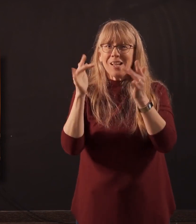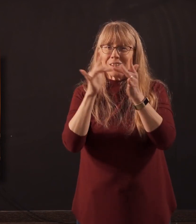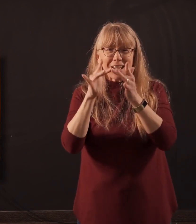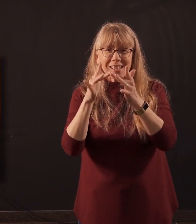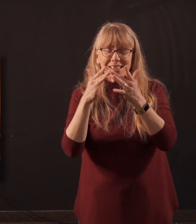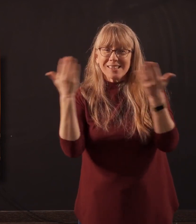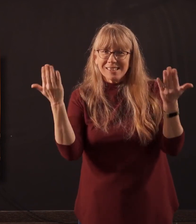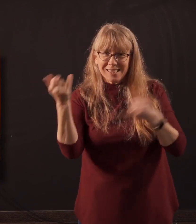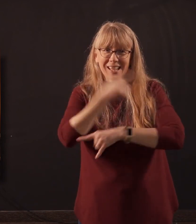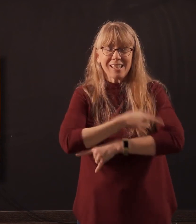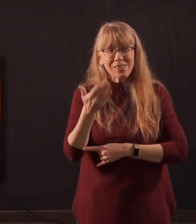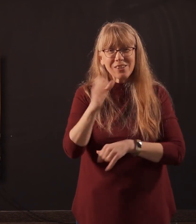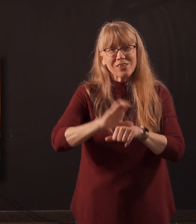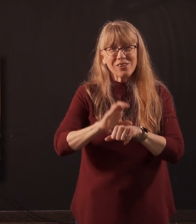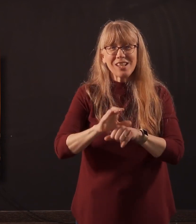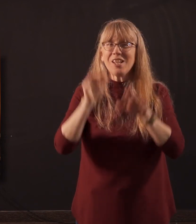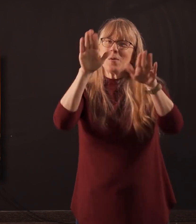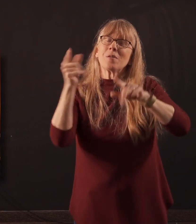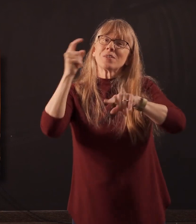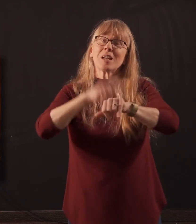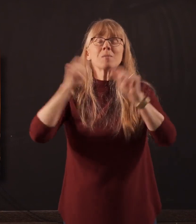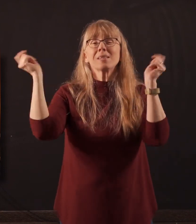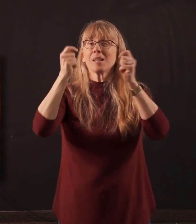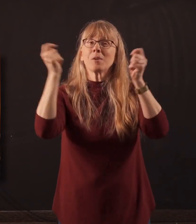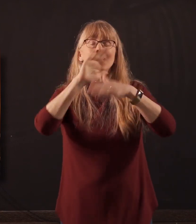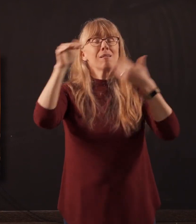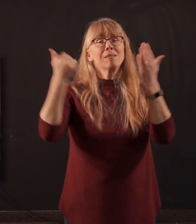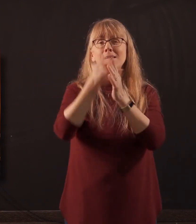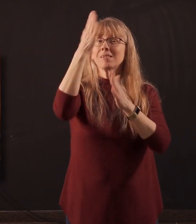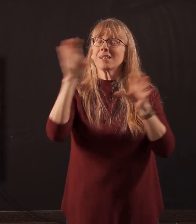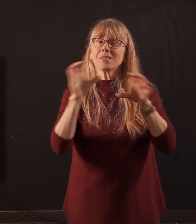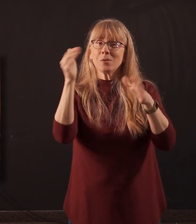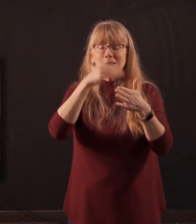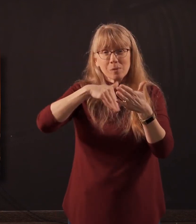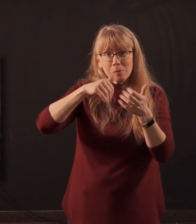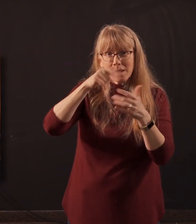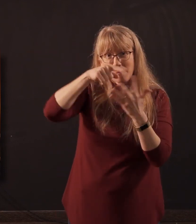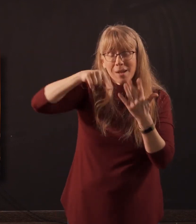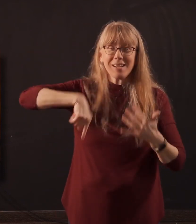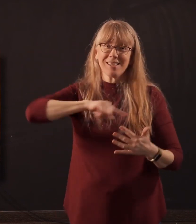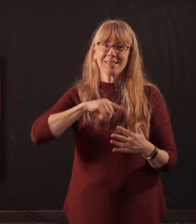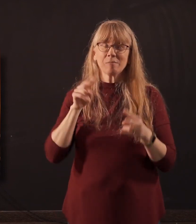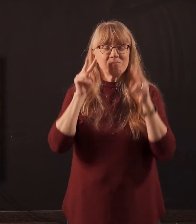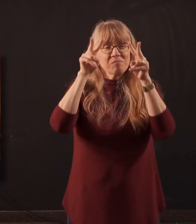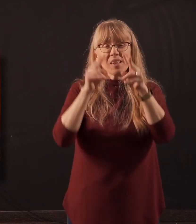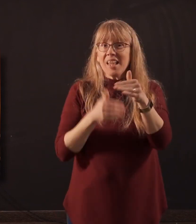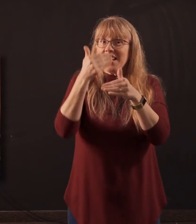Graceland Church. It's a great time that we get to celebrate all that God's doing in our midst. As we look toward next Sunday, we want to remind